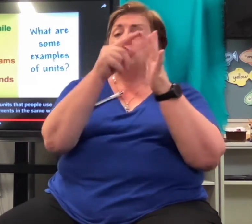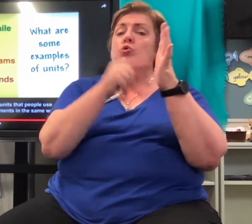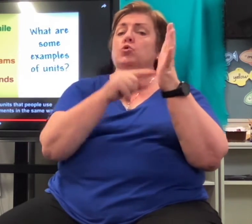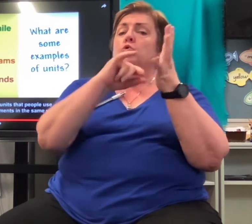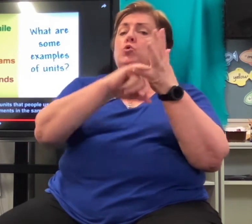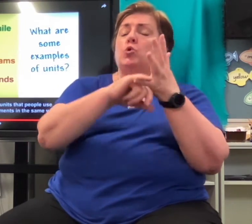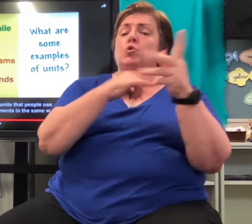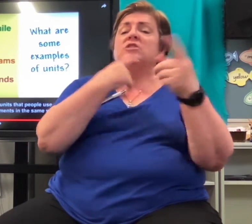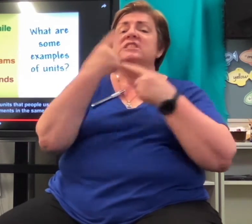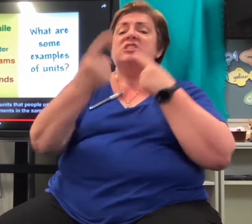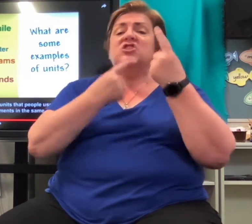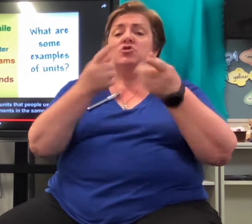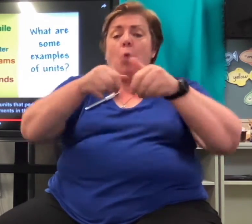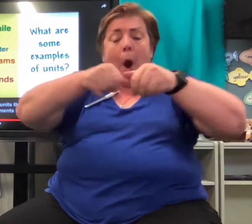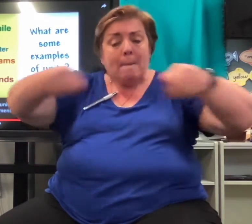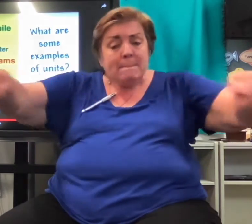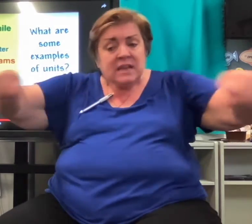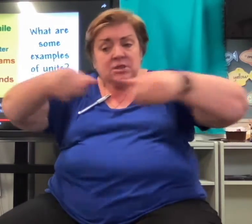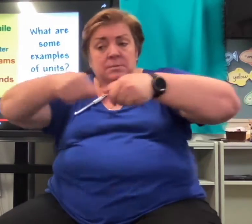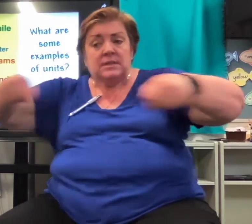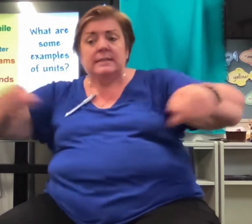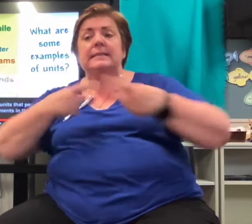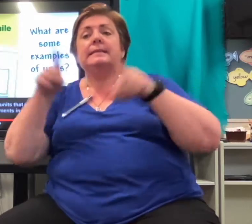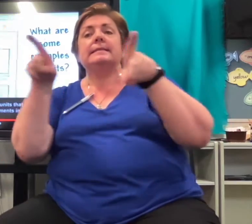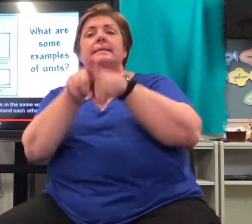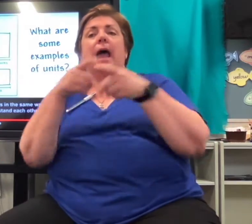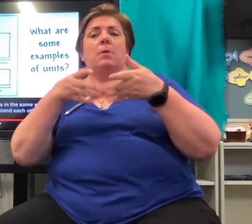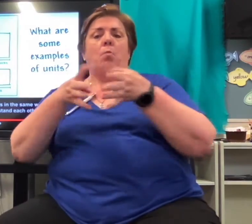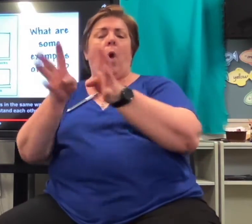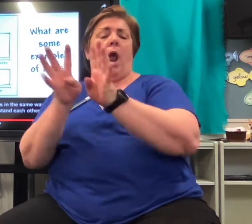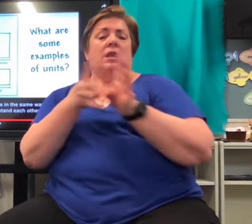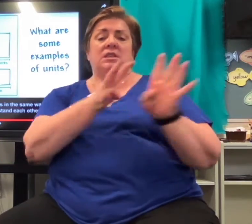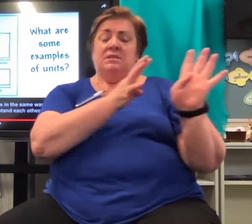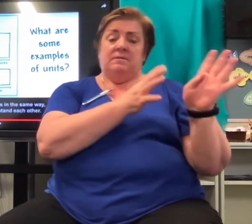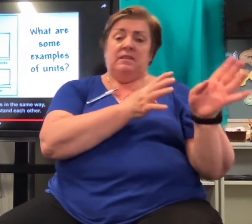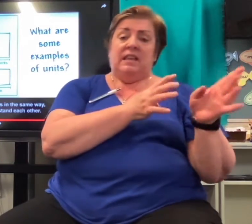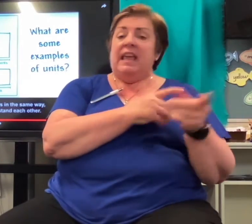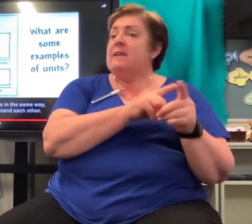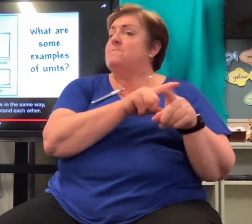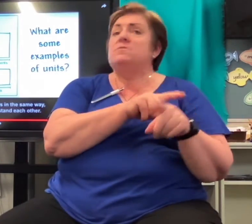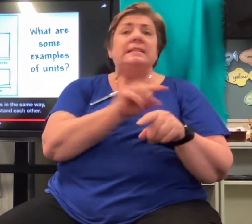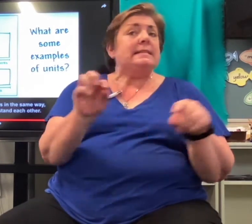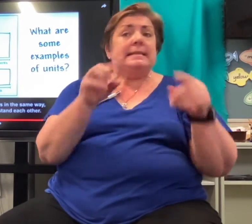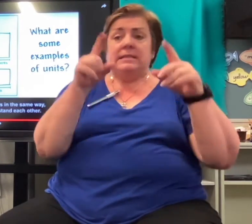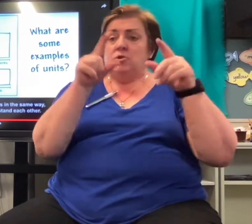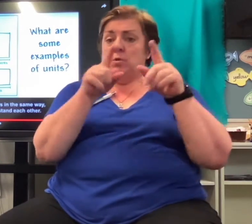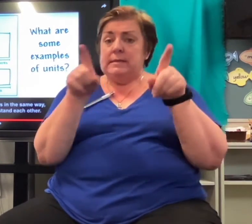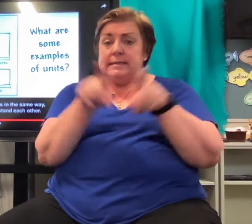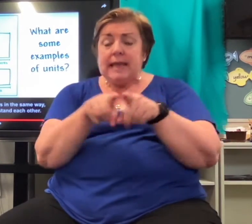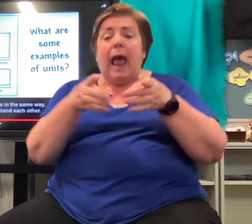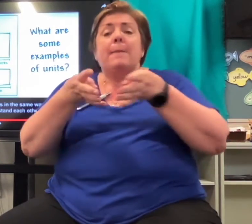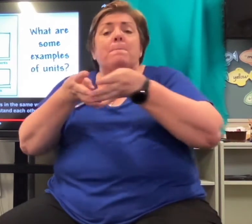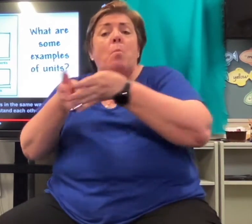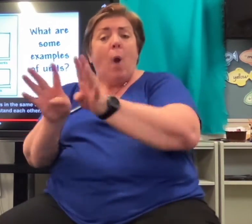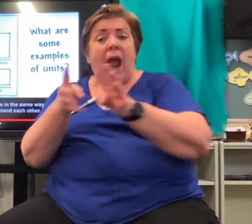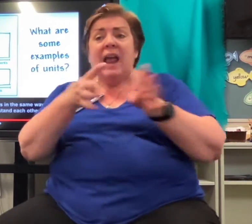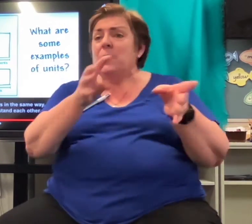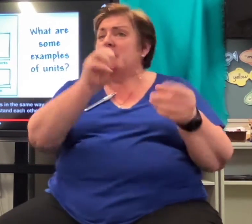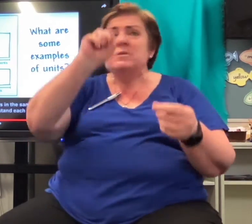measurements in the same way. And if we didn't measure things in the same way, then we wouldn't understand each other.